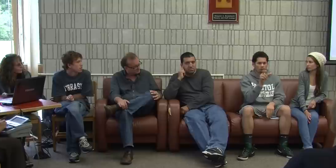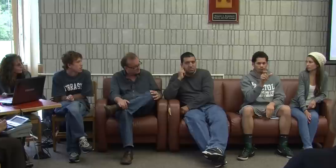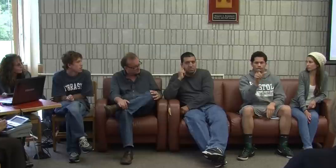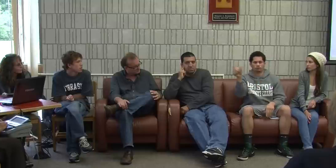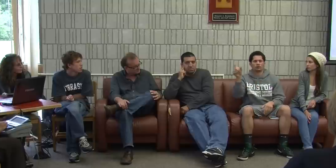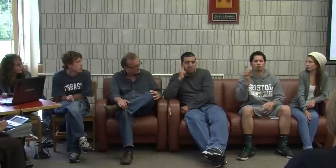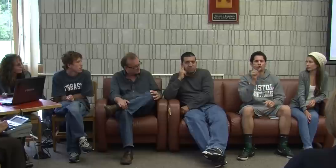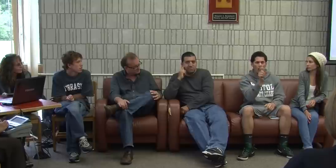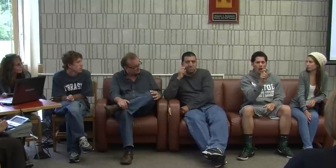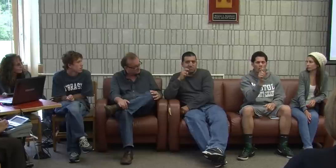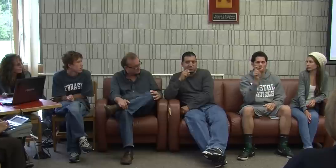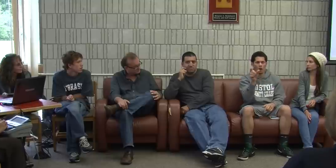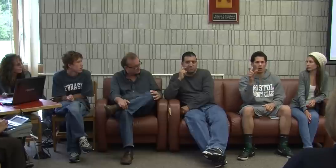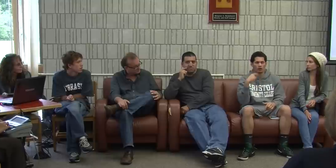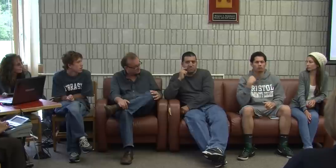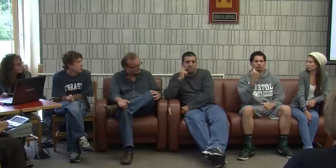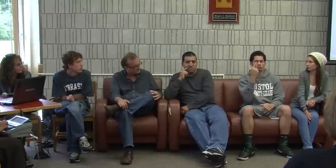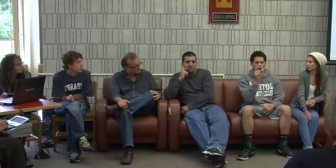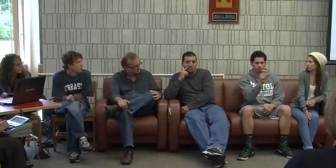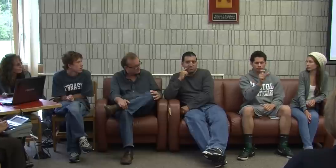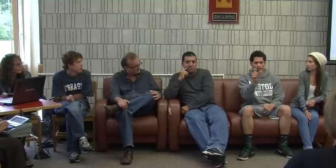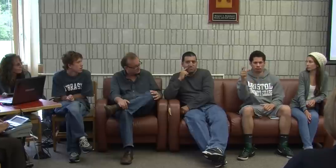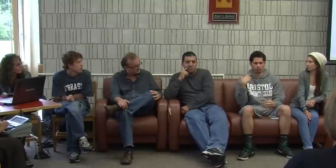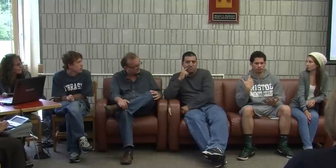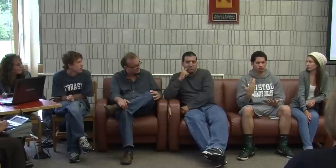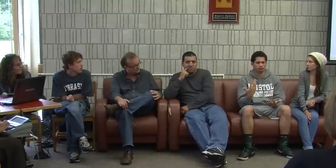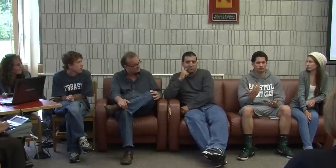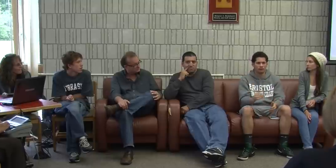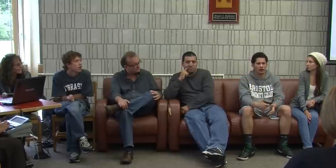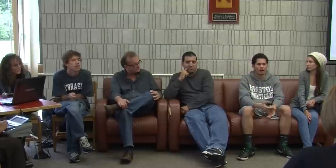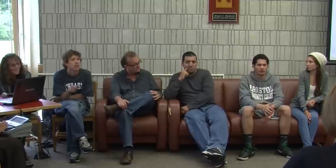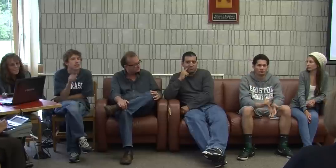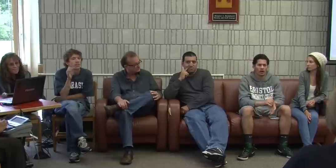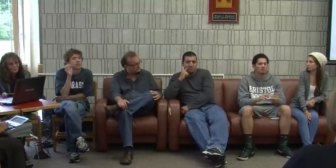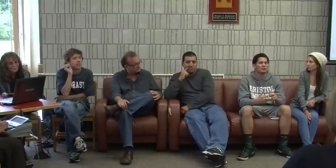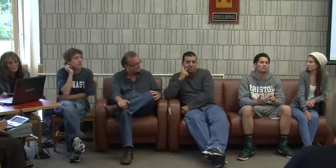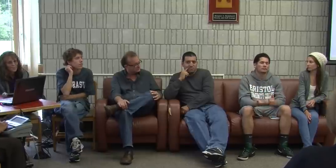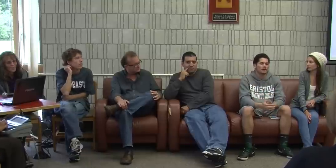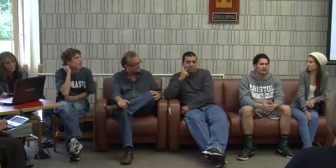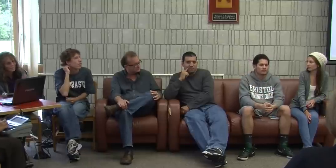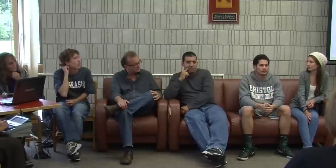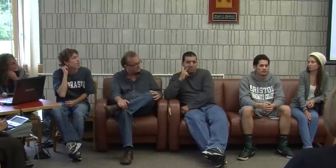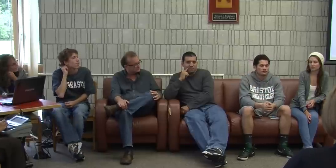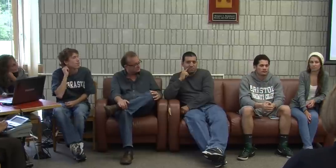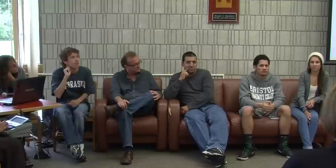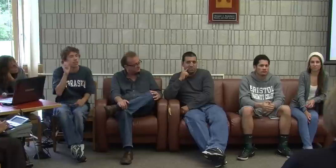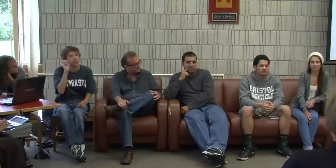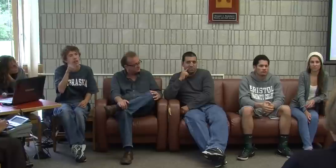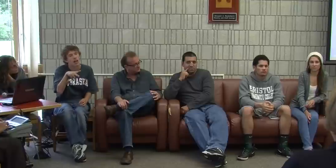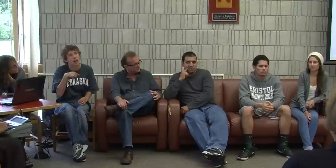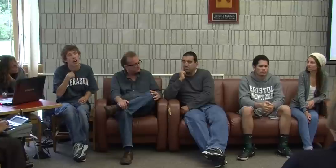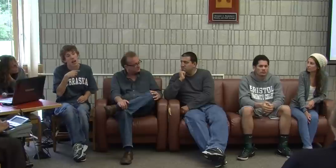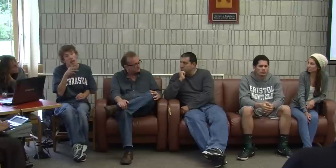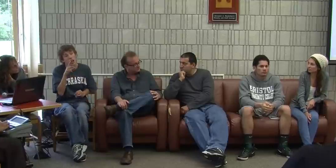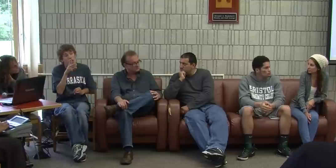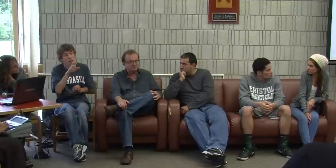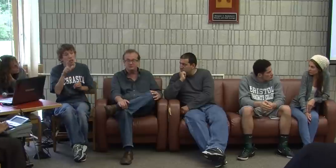probably sounds. And it's a little too much for me. If you break it down, it's a little easier for me to understand. Okay.